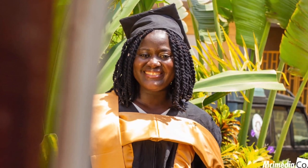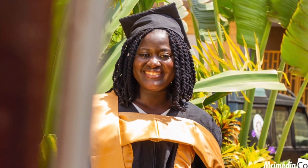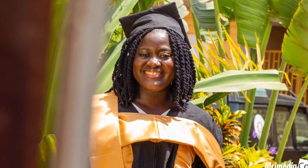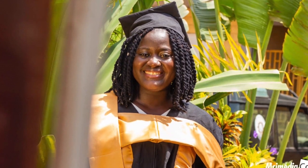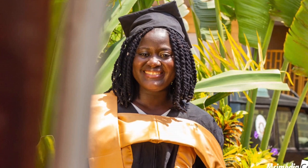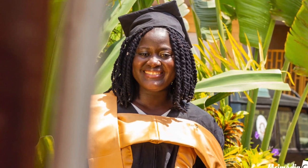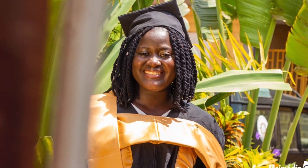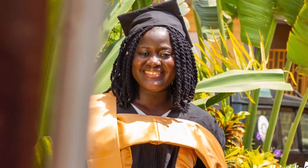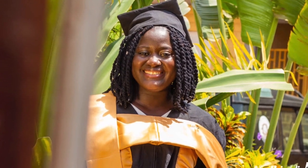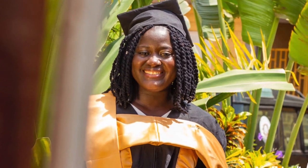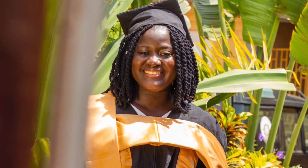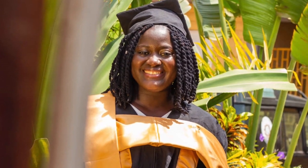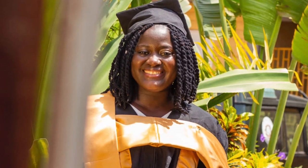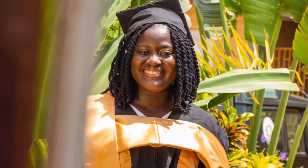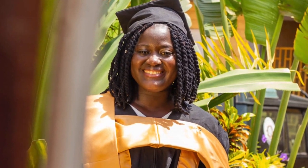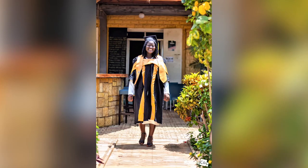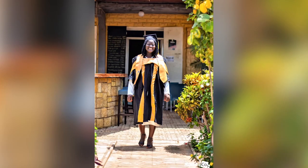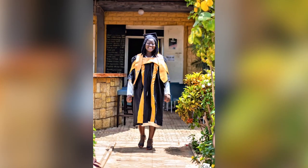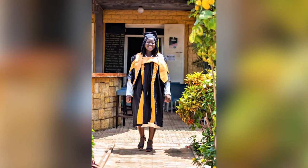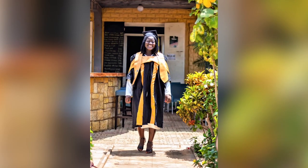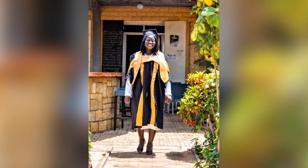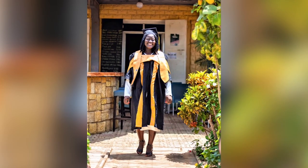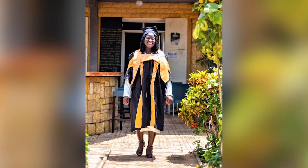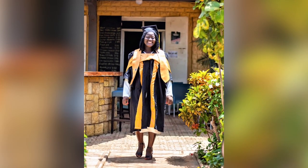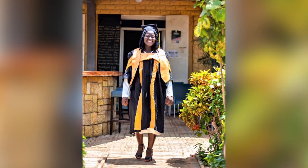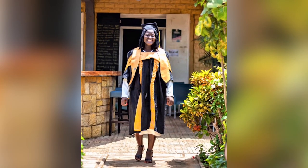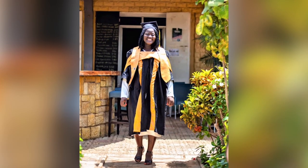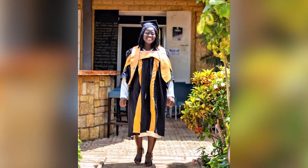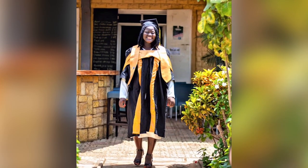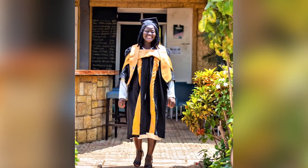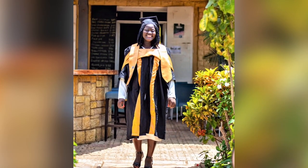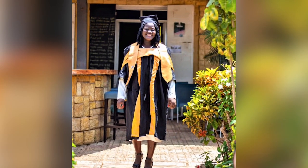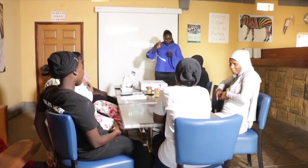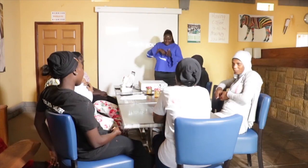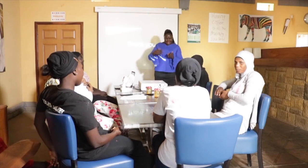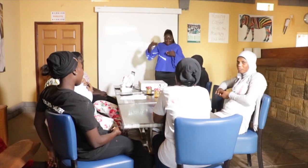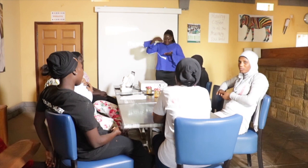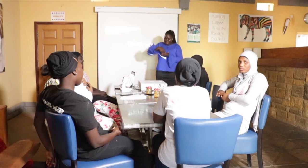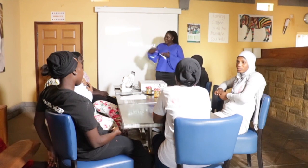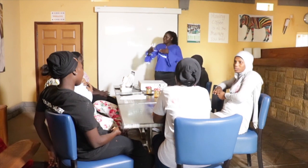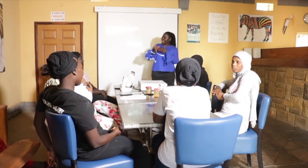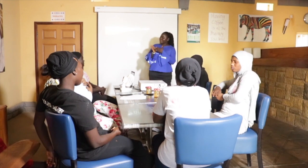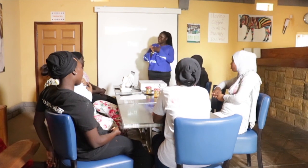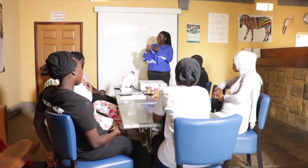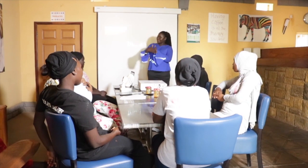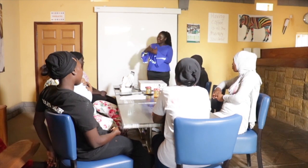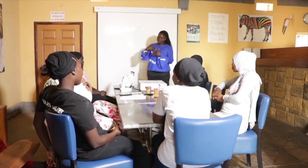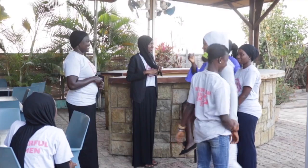degree in human resources and labor management from the American International University in the Gambia. An achievement that will continue to put the